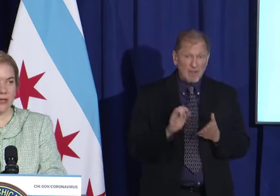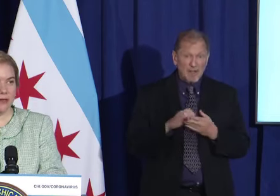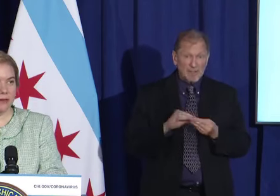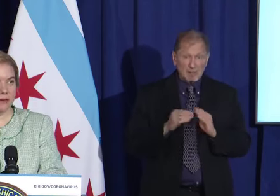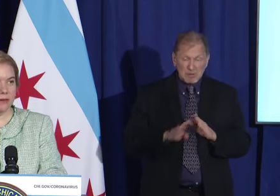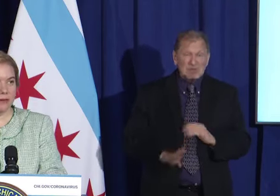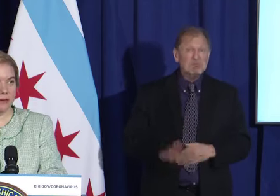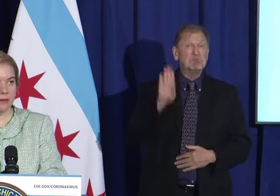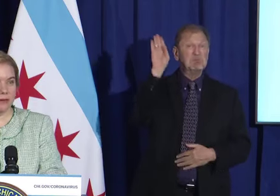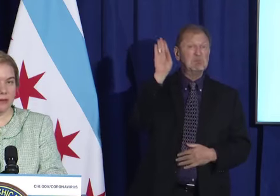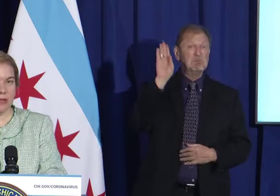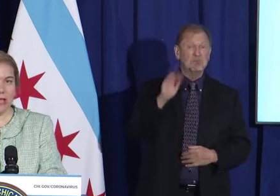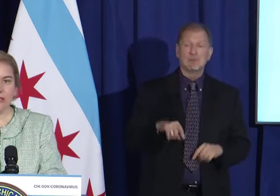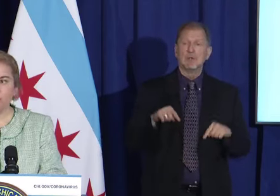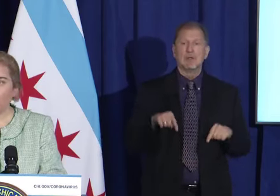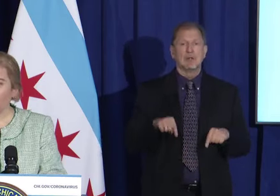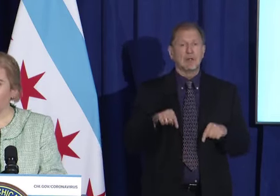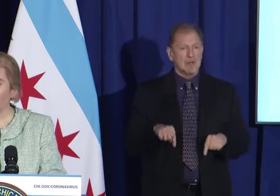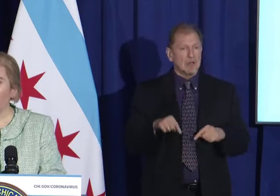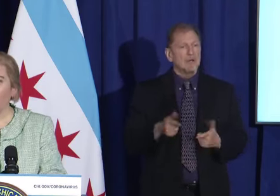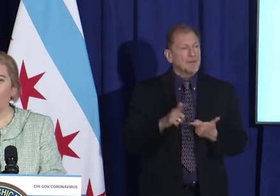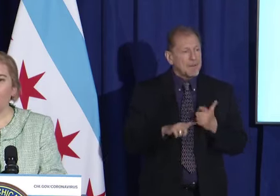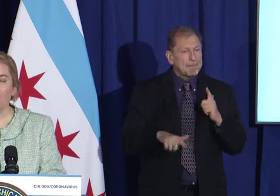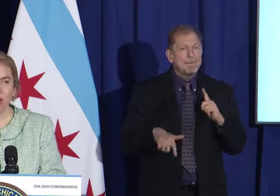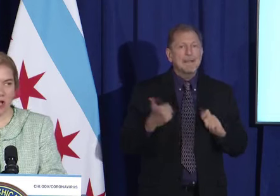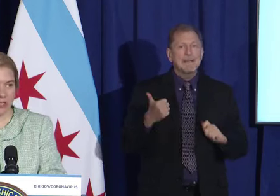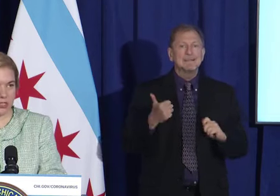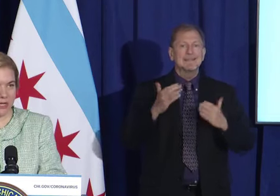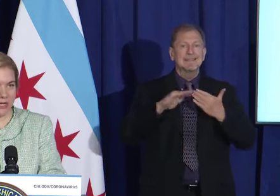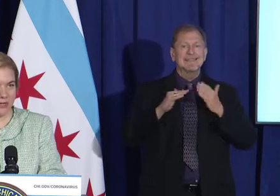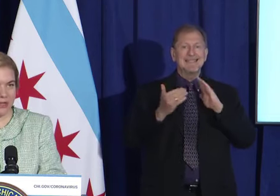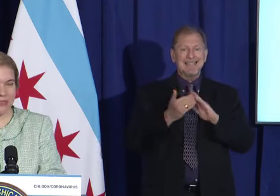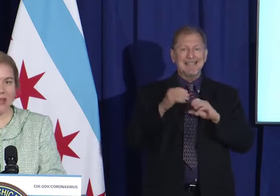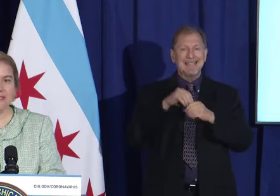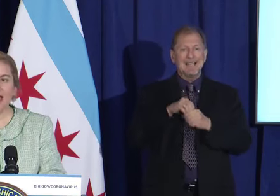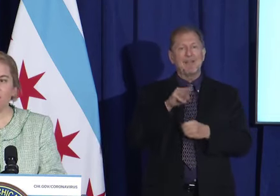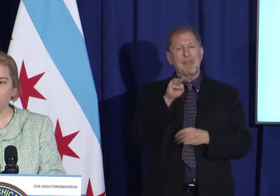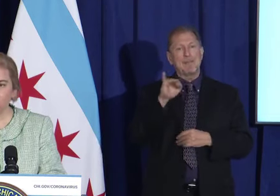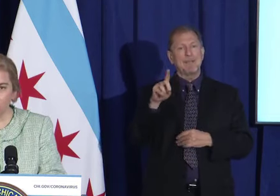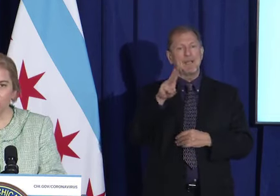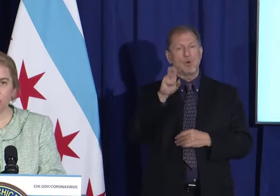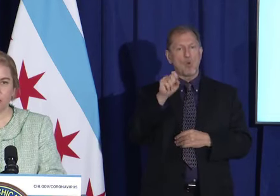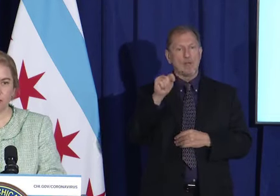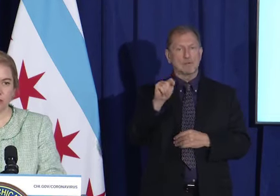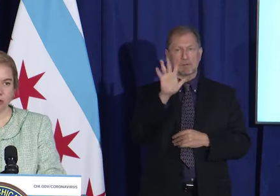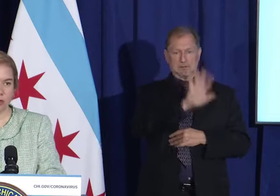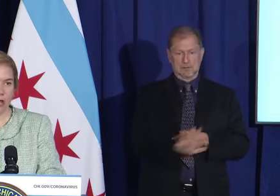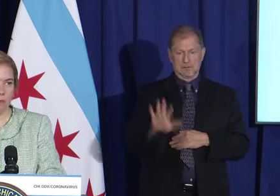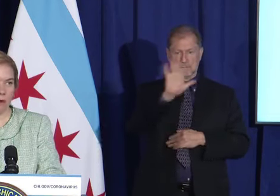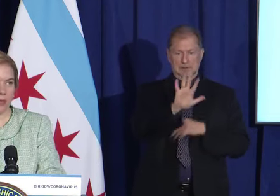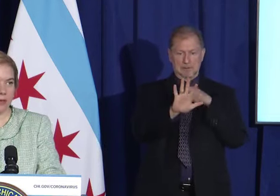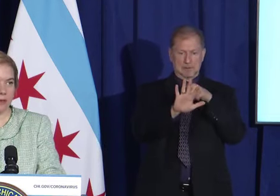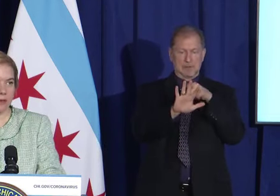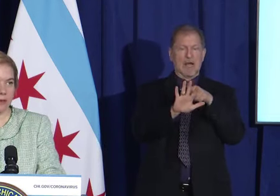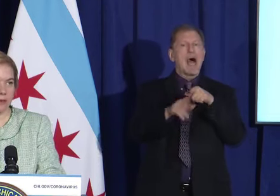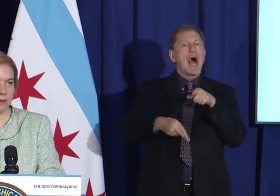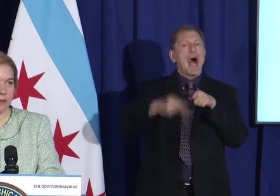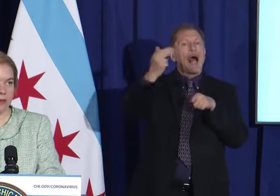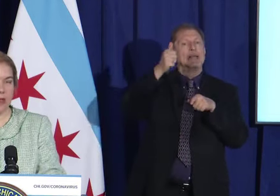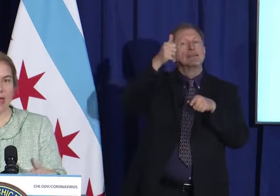city in the part of the country that is having the most uncontrolled outbreak.